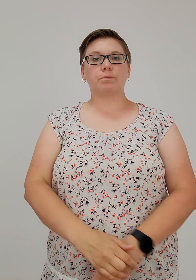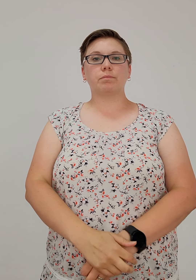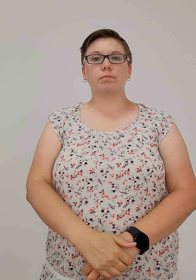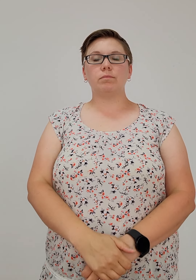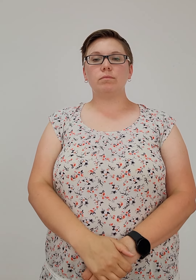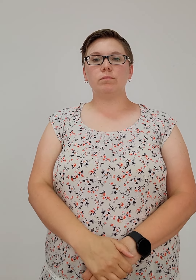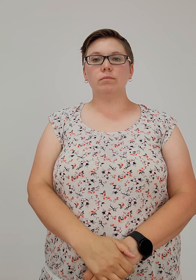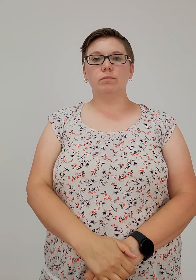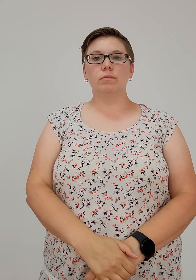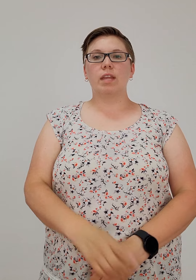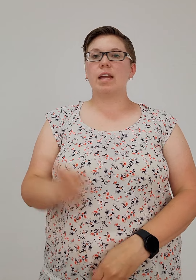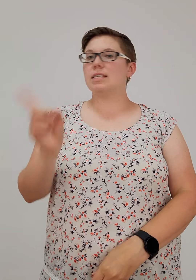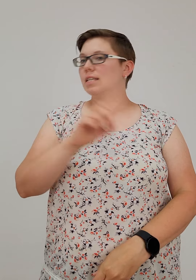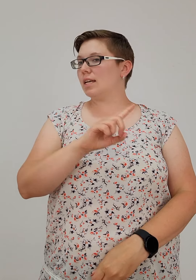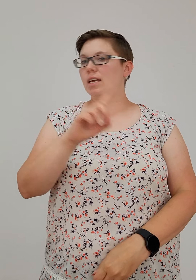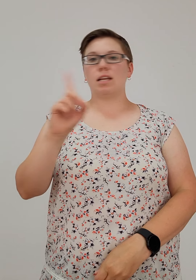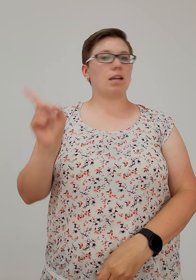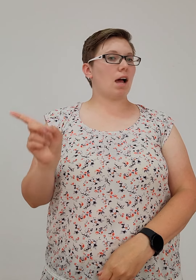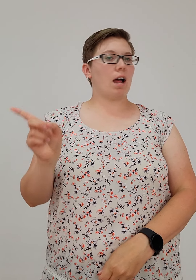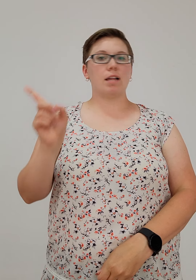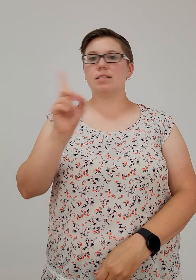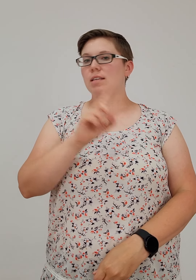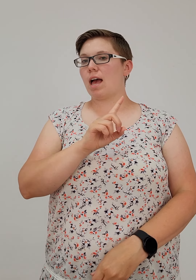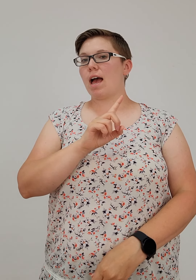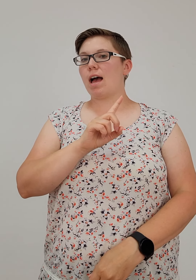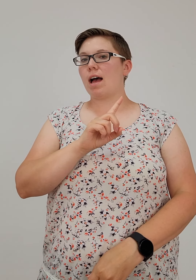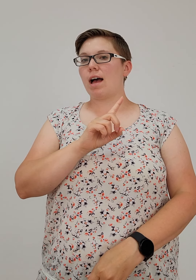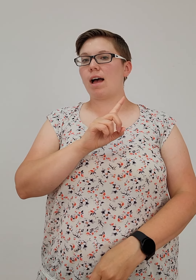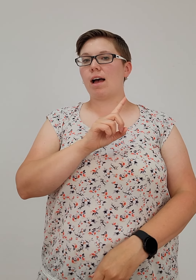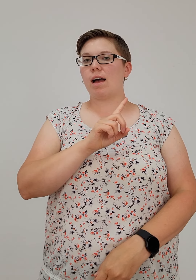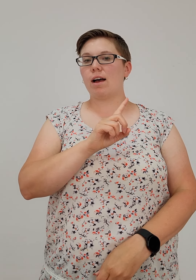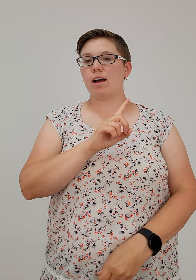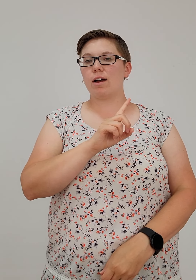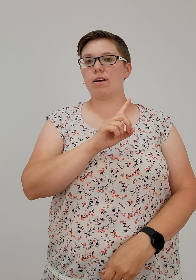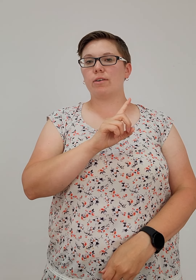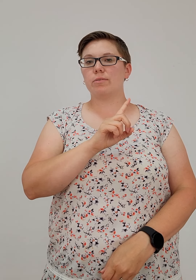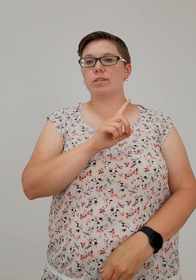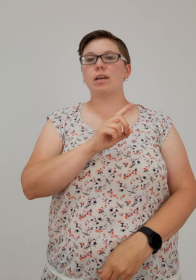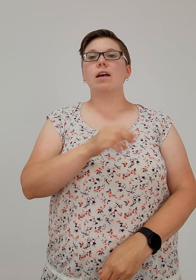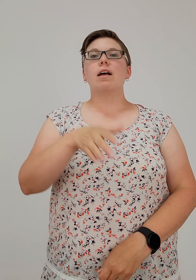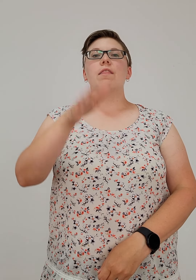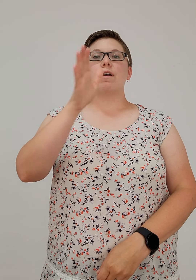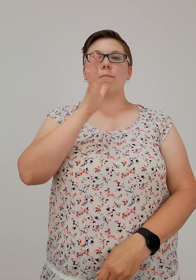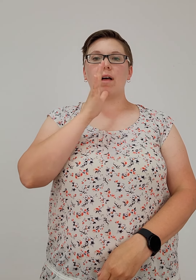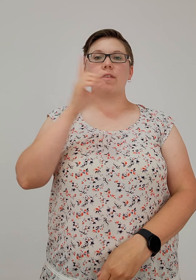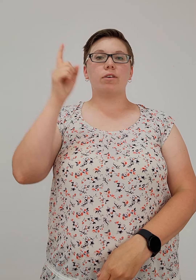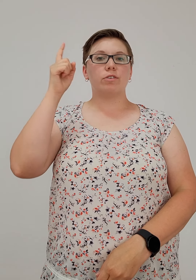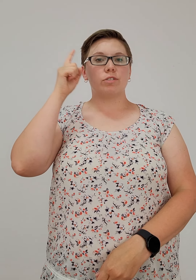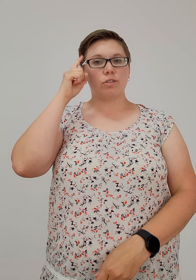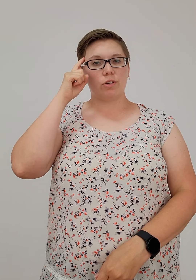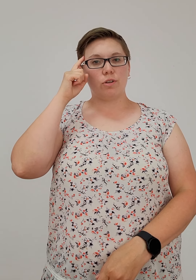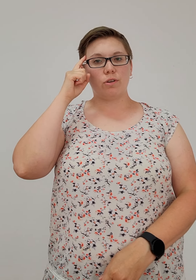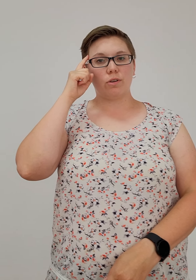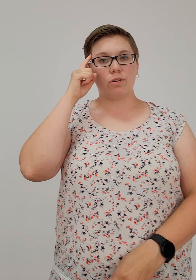They did not doubt their mothers knew.